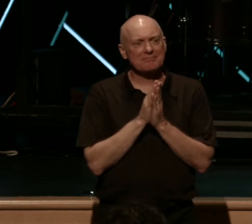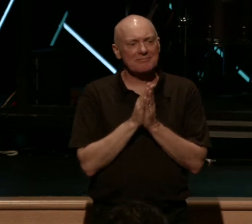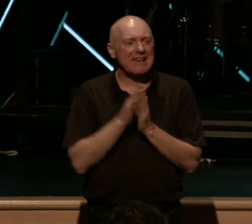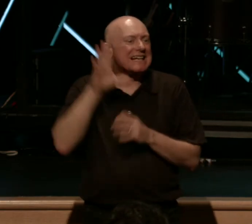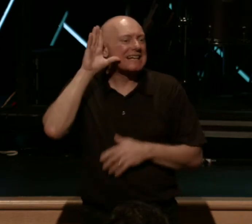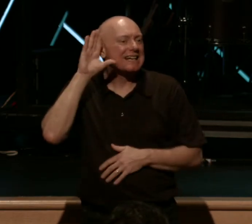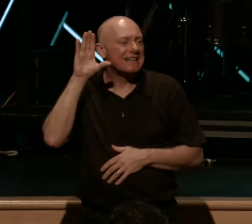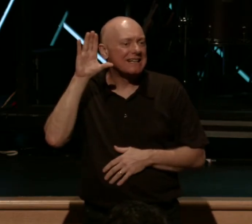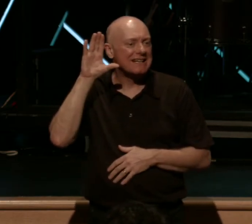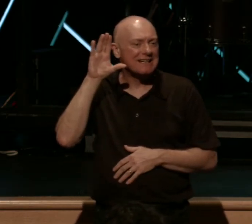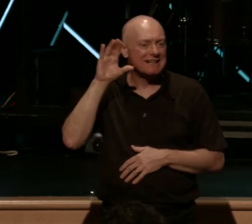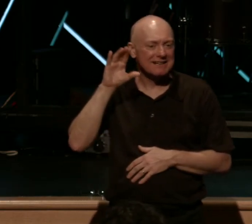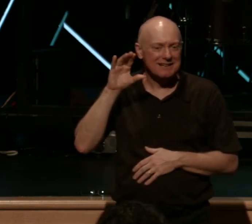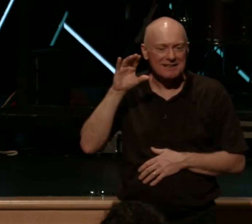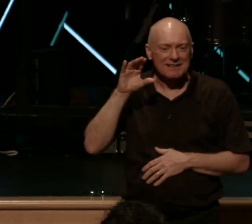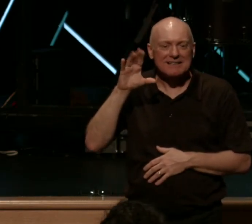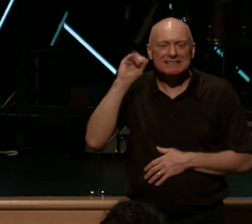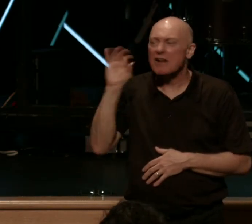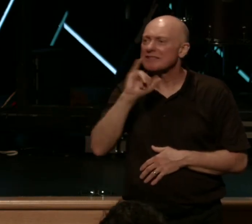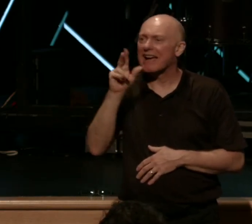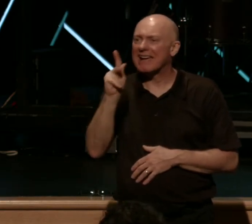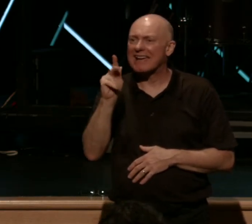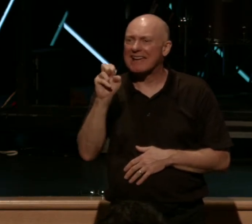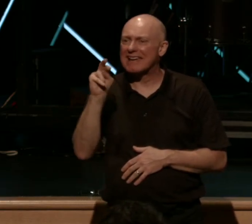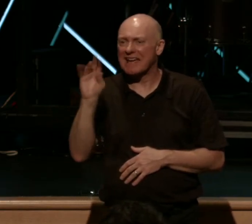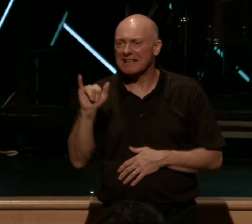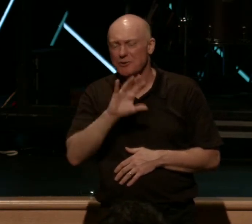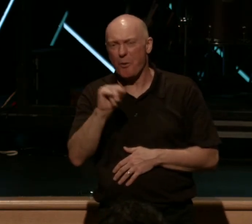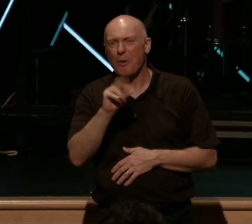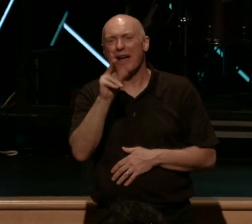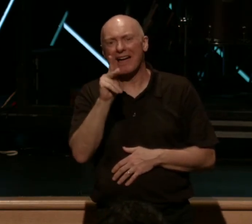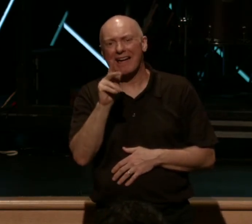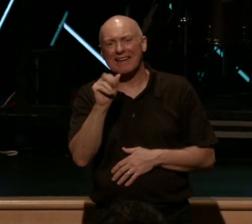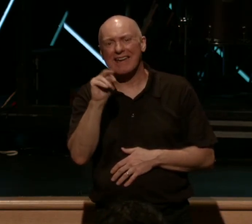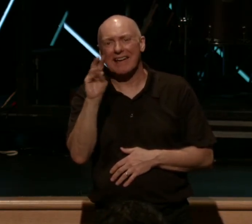And that's politically not right. But anyway, don't tweet that. Um,